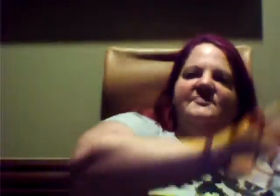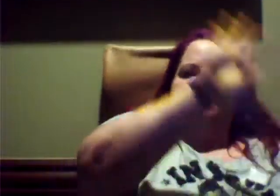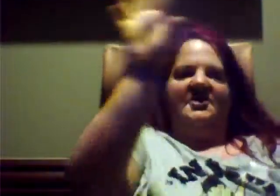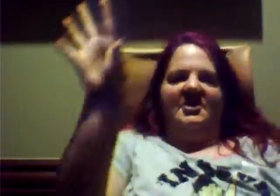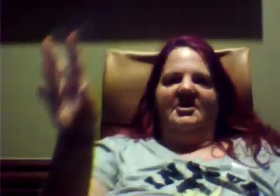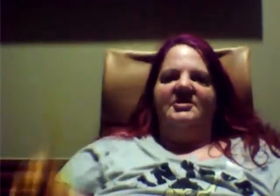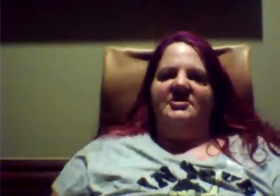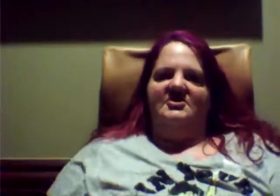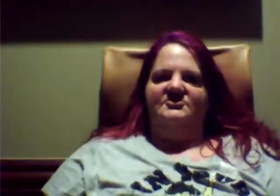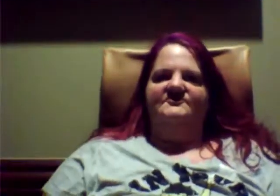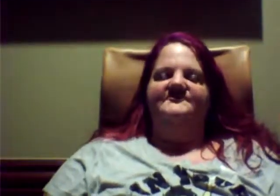Hey y'all.